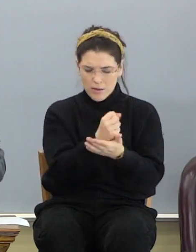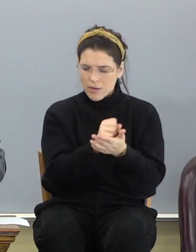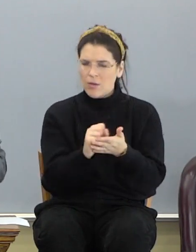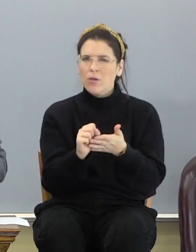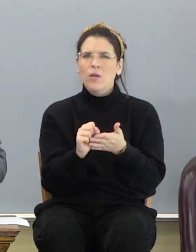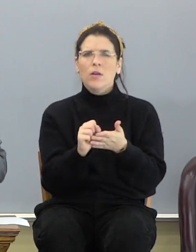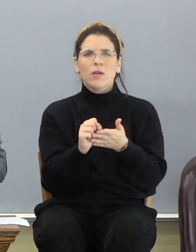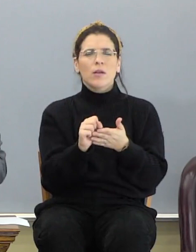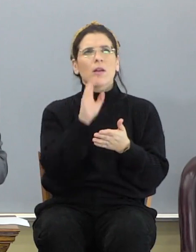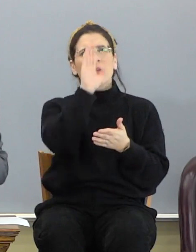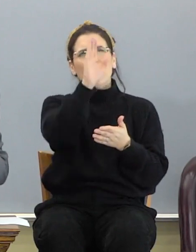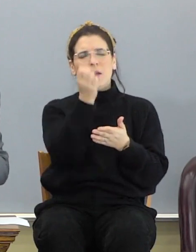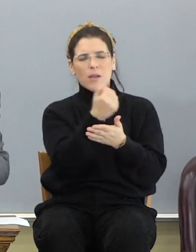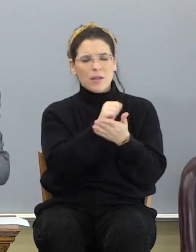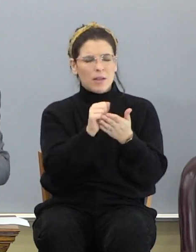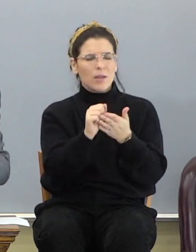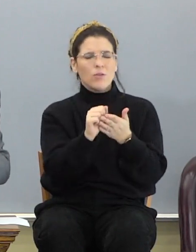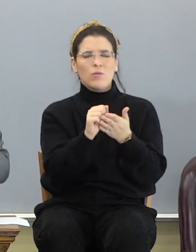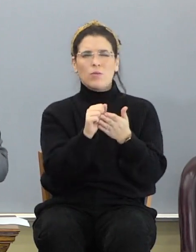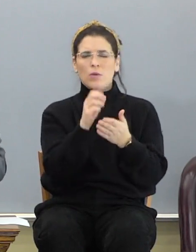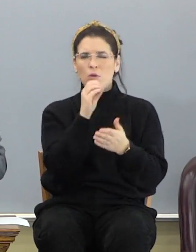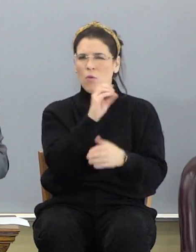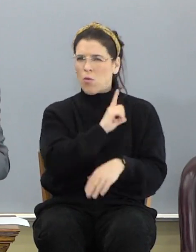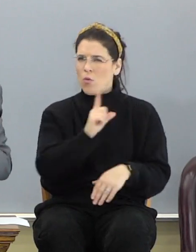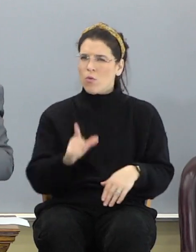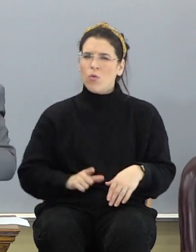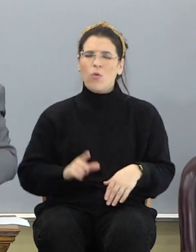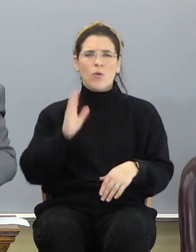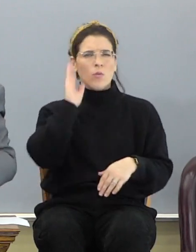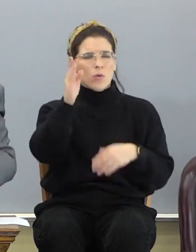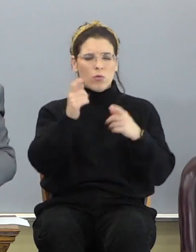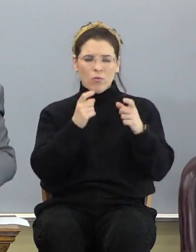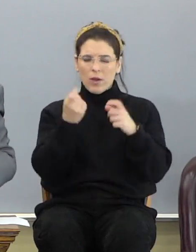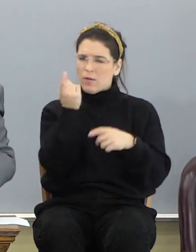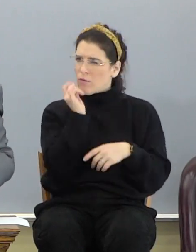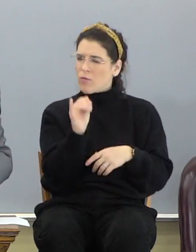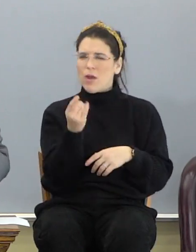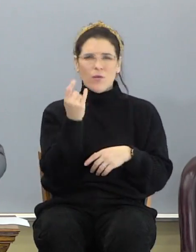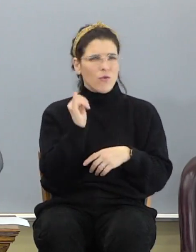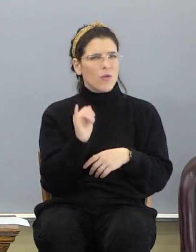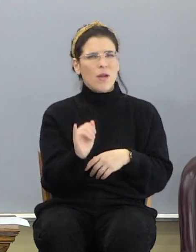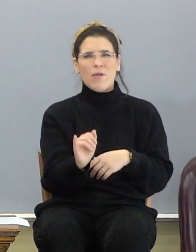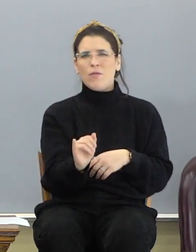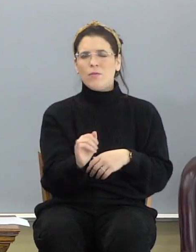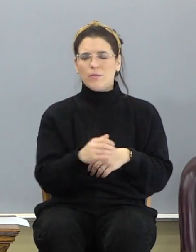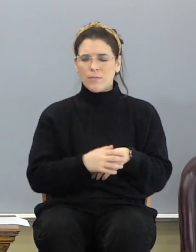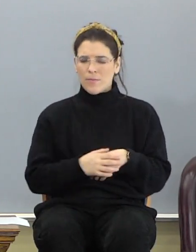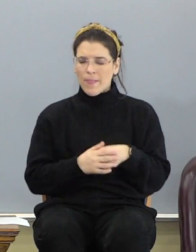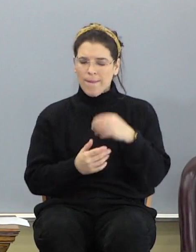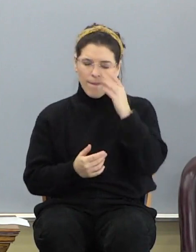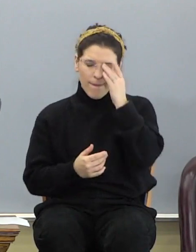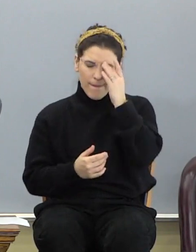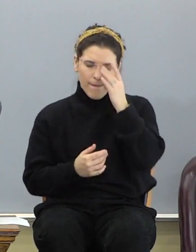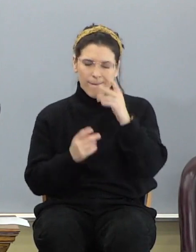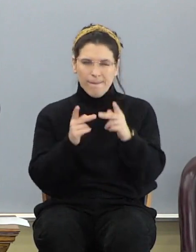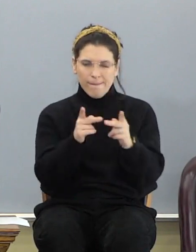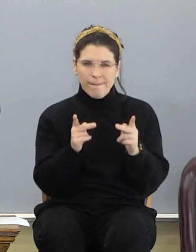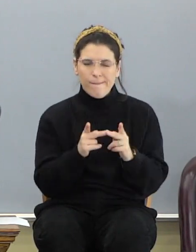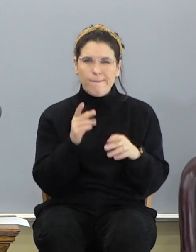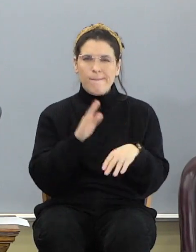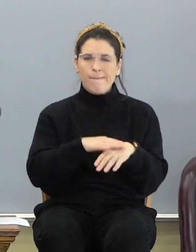in the sanctuary, O Lord, the Lord shall reign forever and ever. God has a piece of place, a place on the earth,